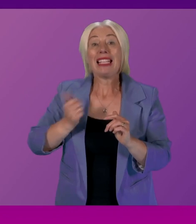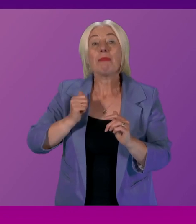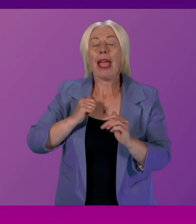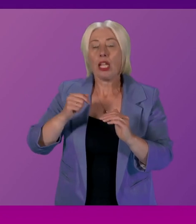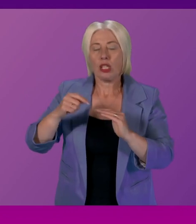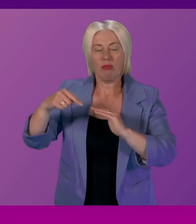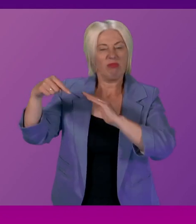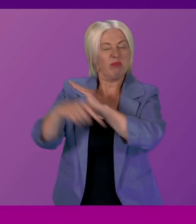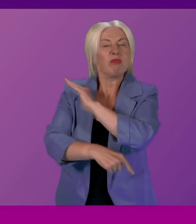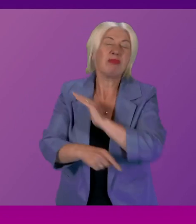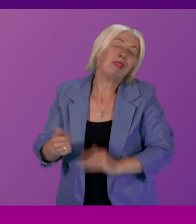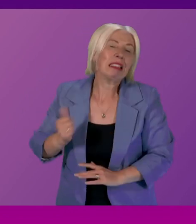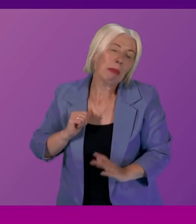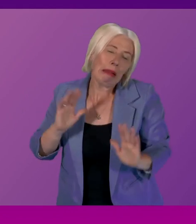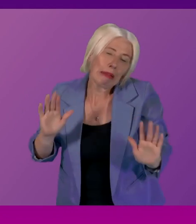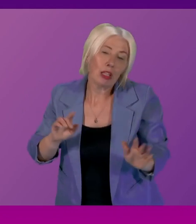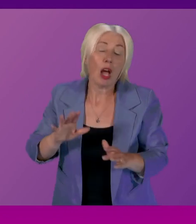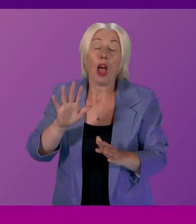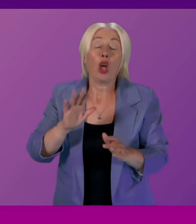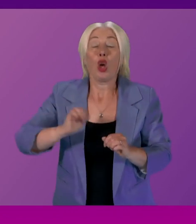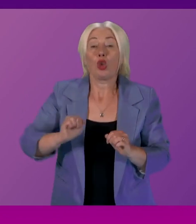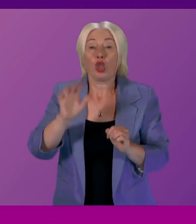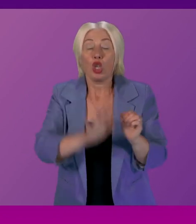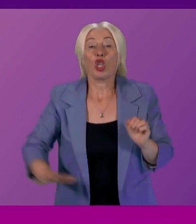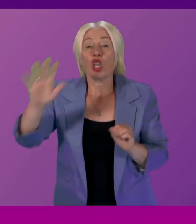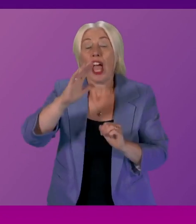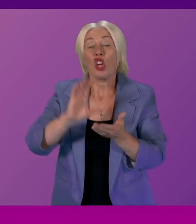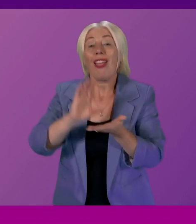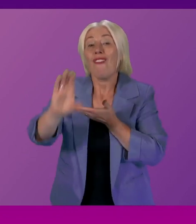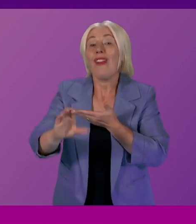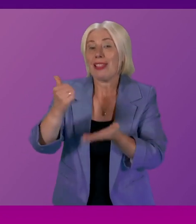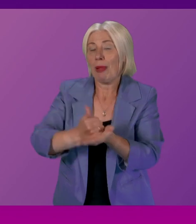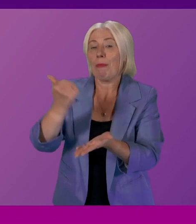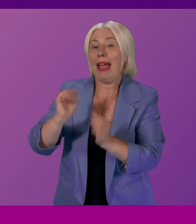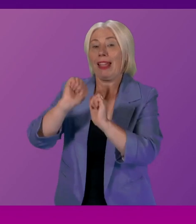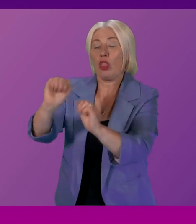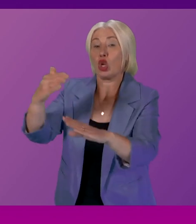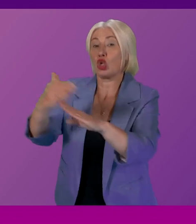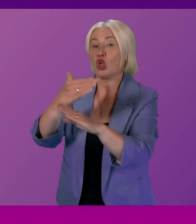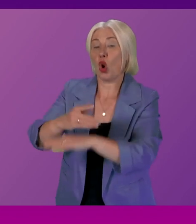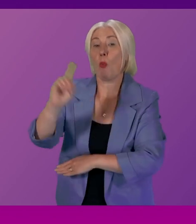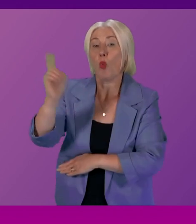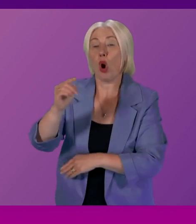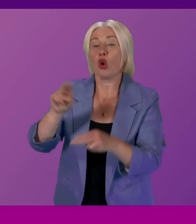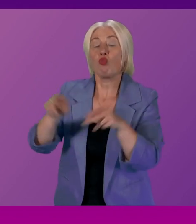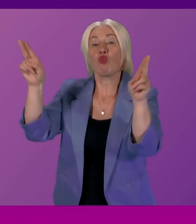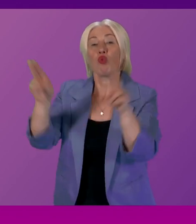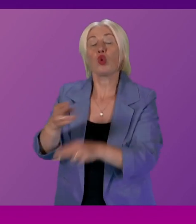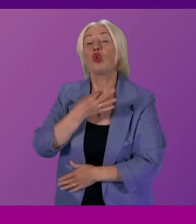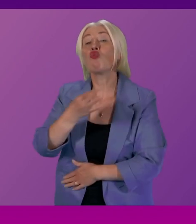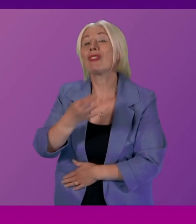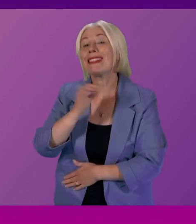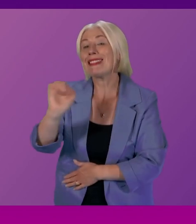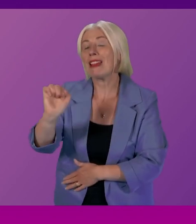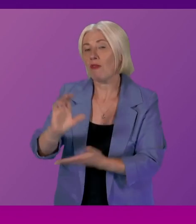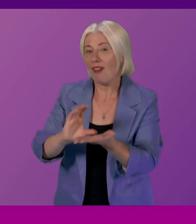that of course the Scottish National Investment Bank one of the things it's tasked with doing is de-risking investment particularly